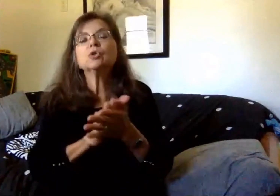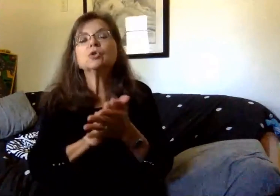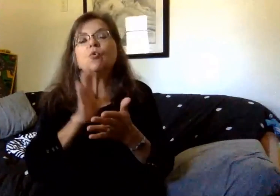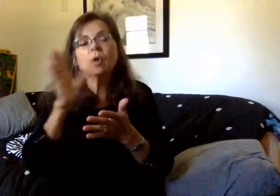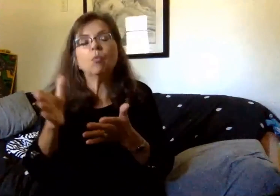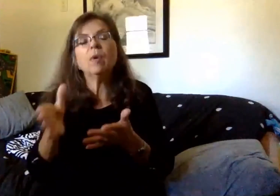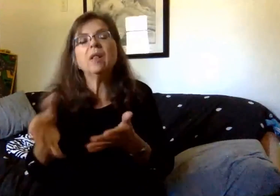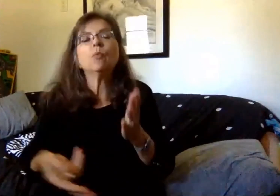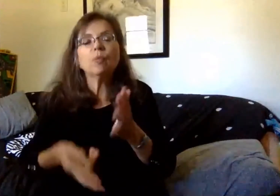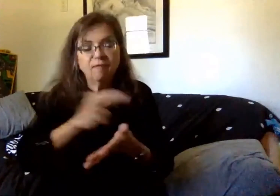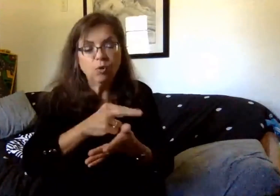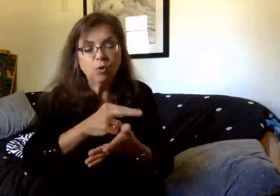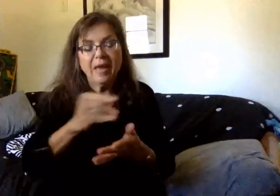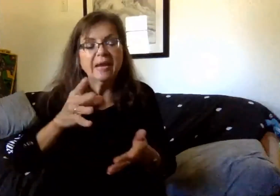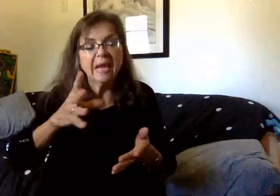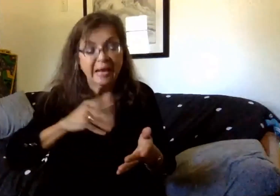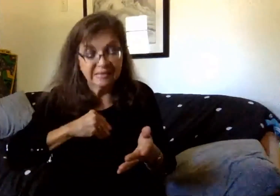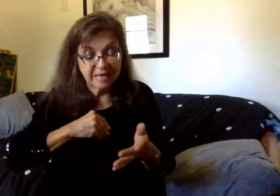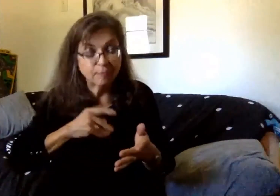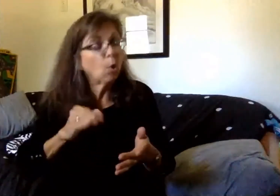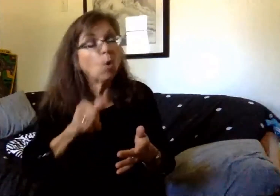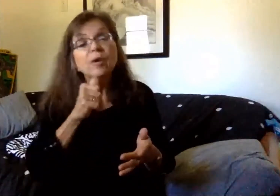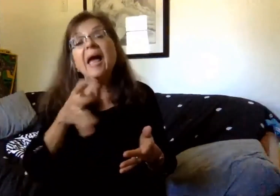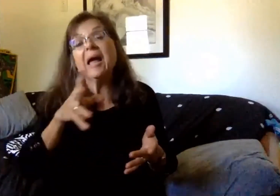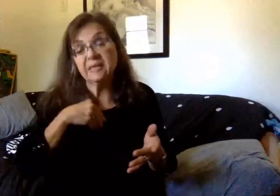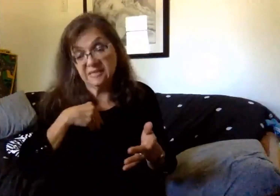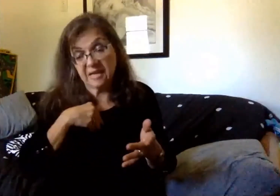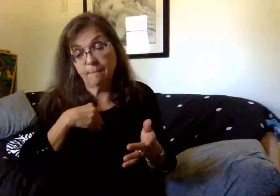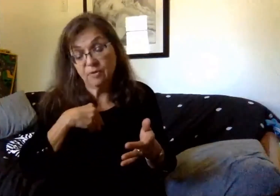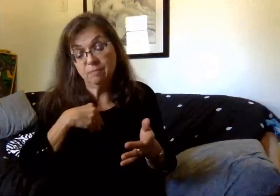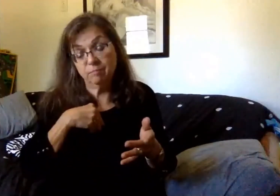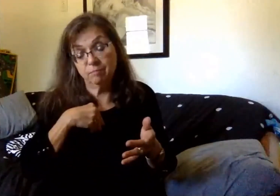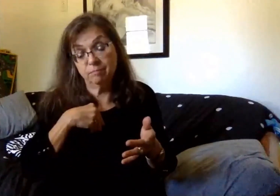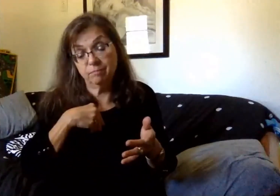accepted based upon the district's medical director.